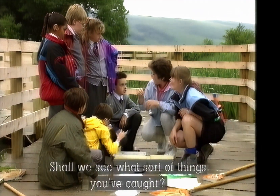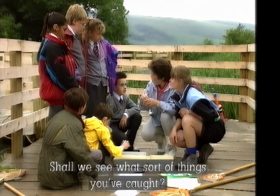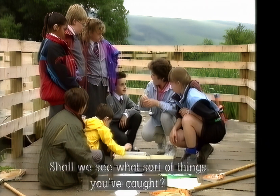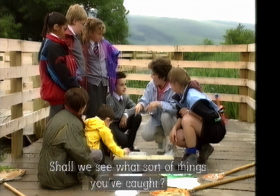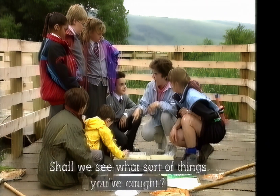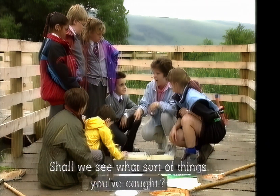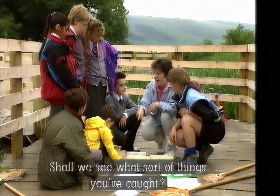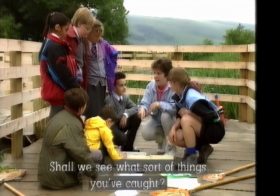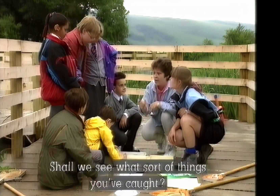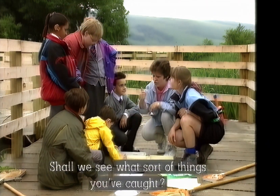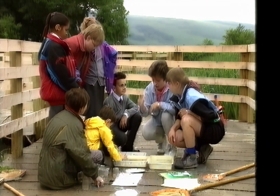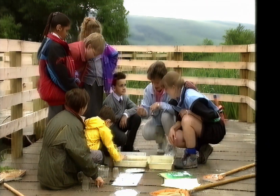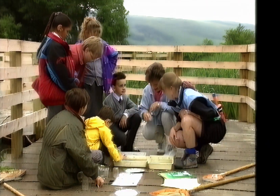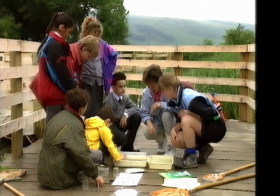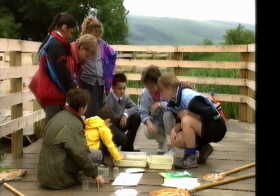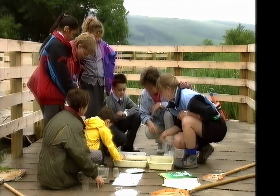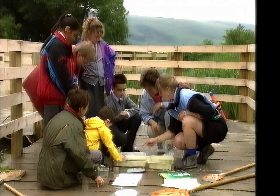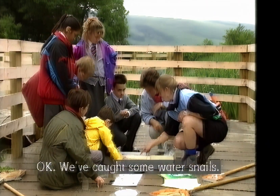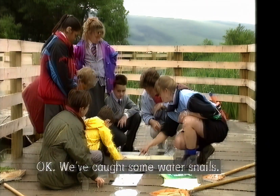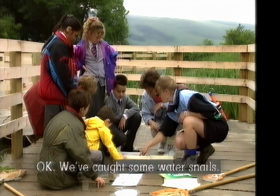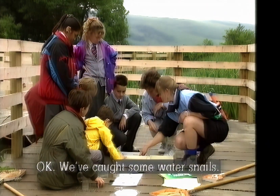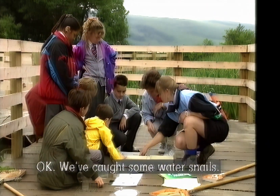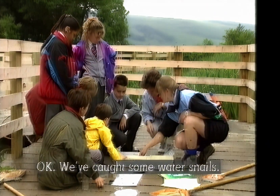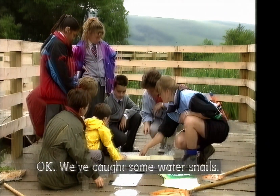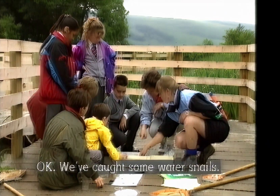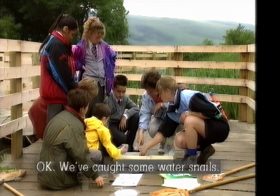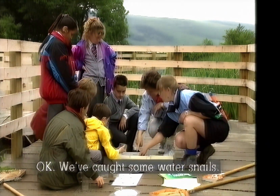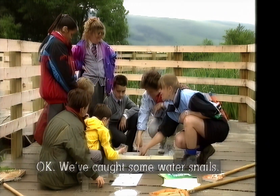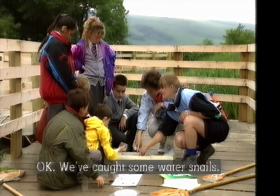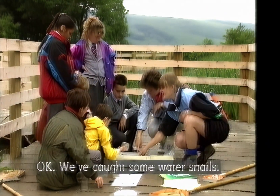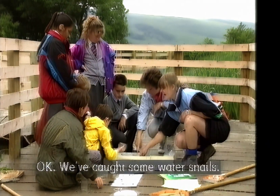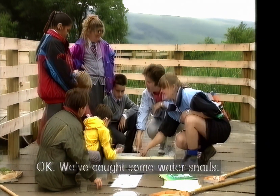Yeah? Okay, we've caught some water snails,